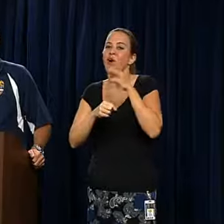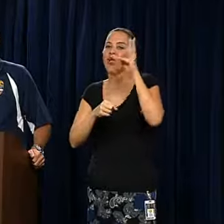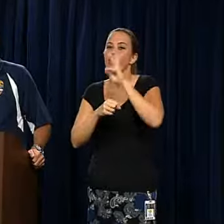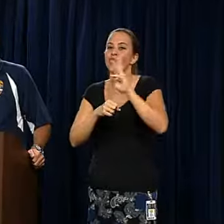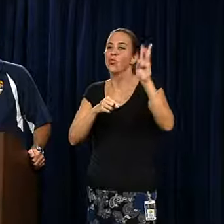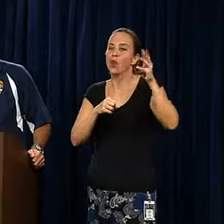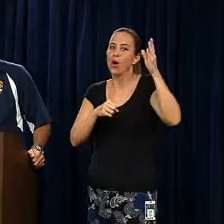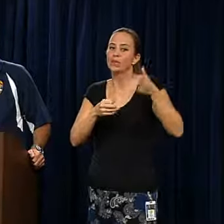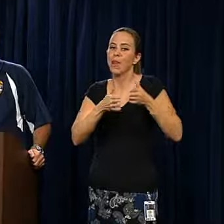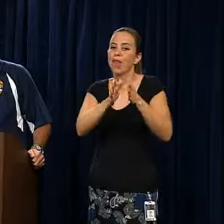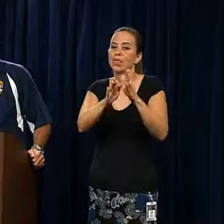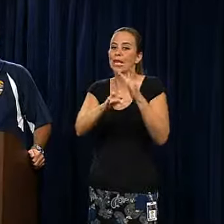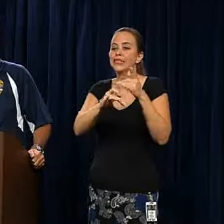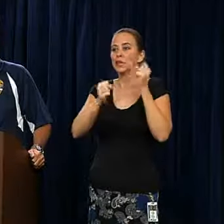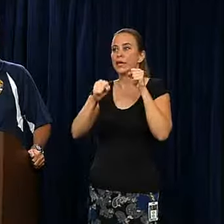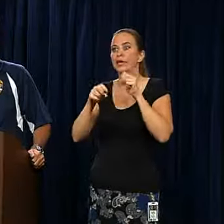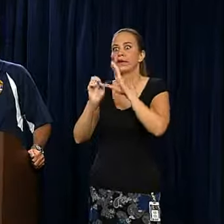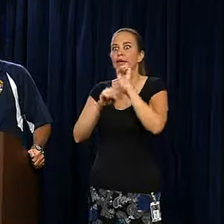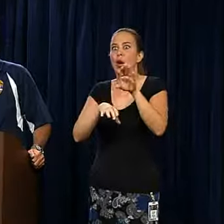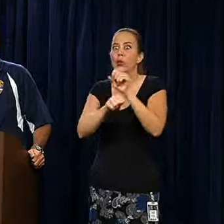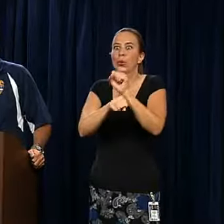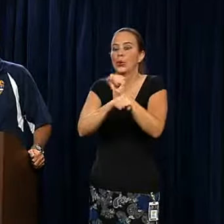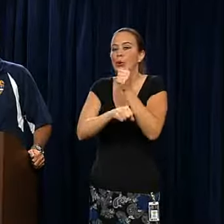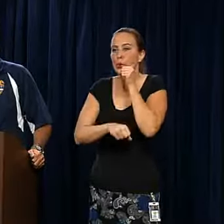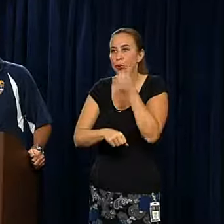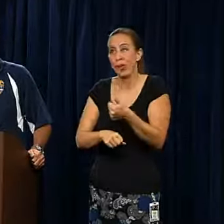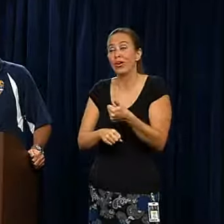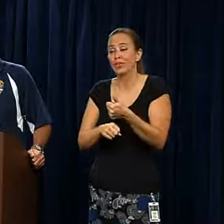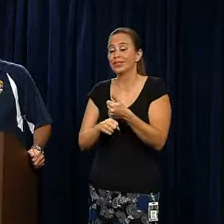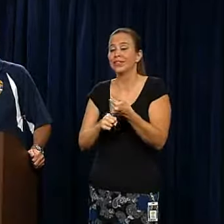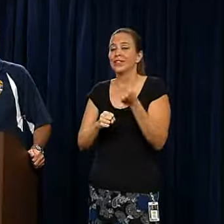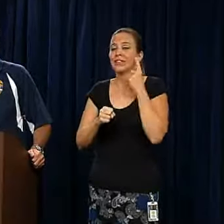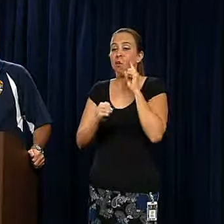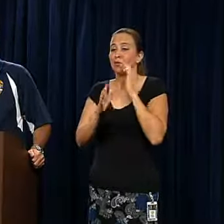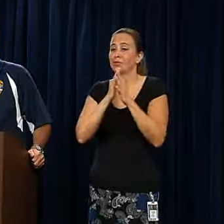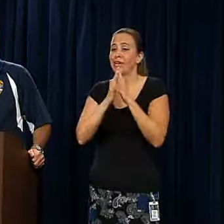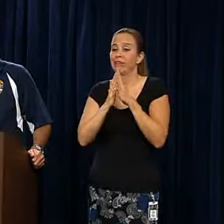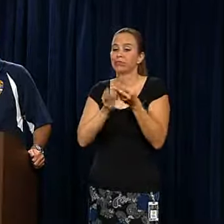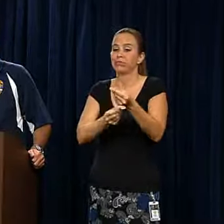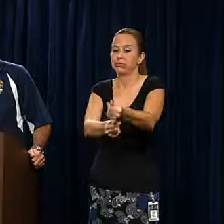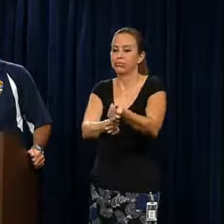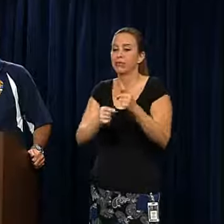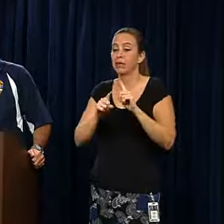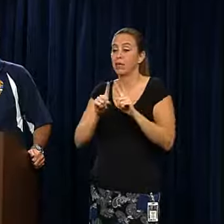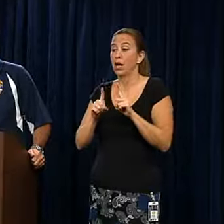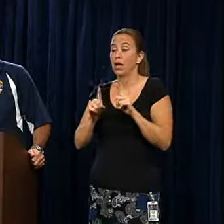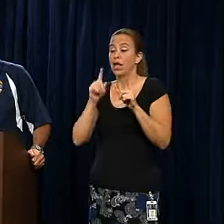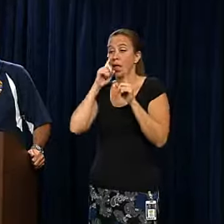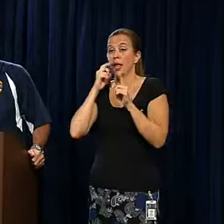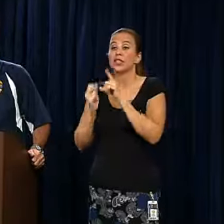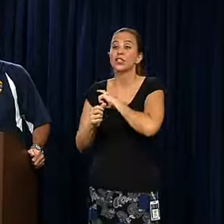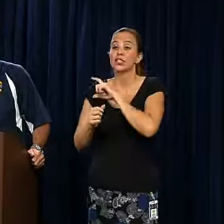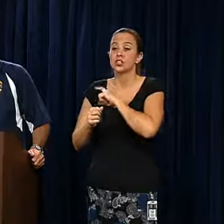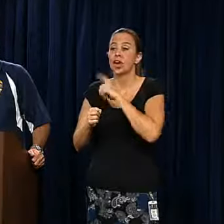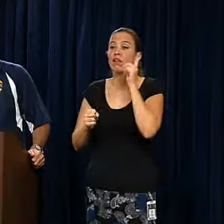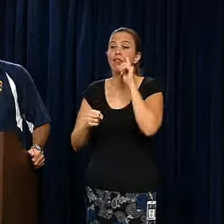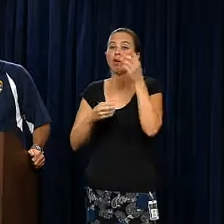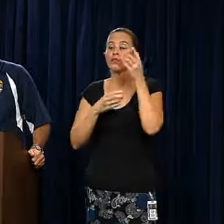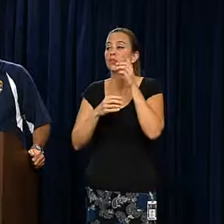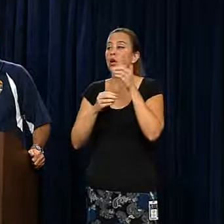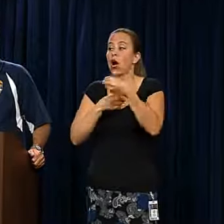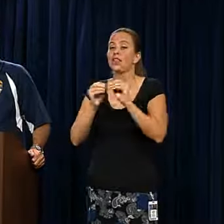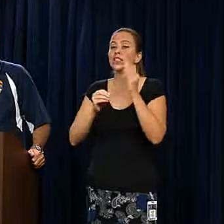can get traffic into downtown in the morning. And we will, the Sheriff's Office, when that happens, will notify the media through our normal ears